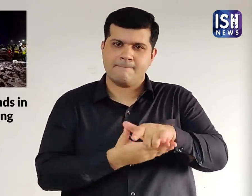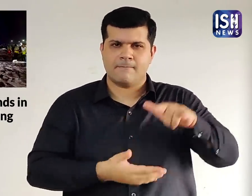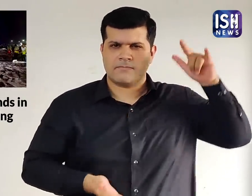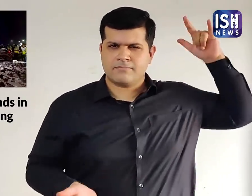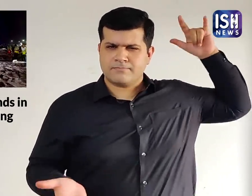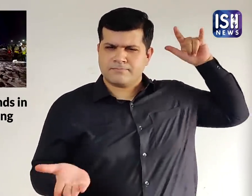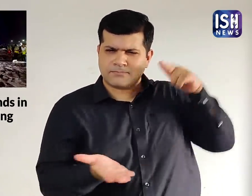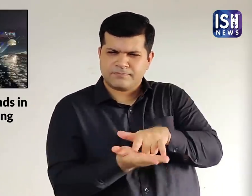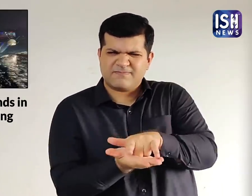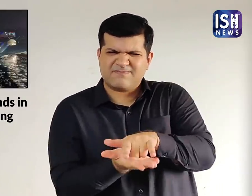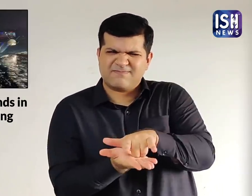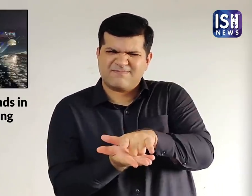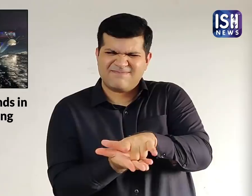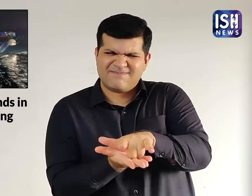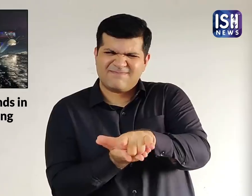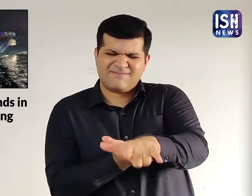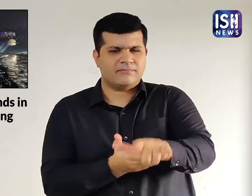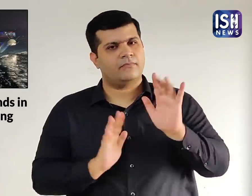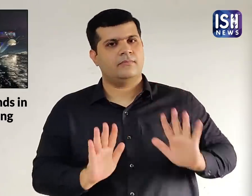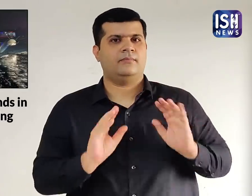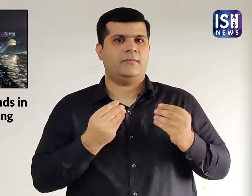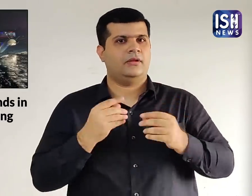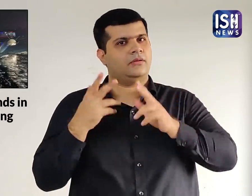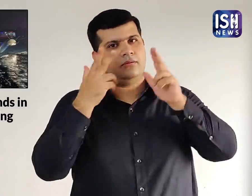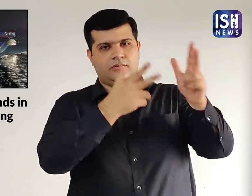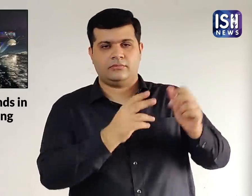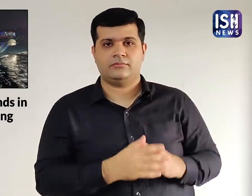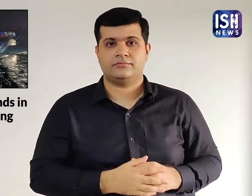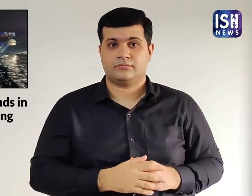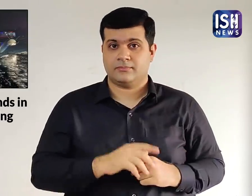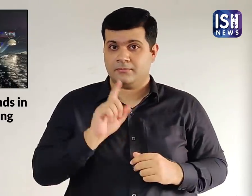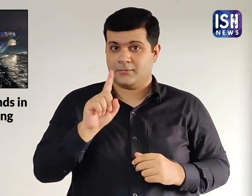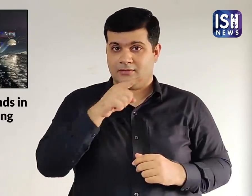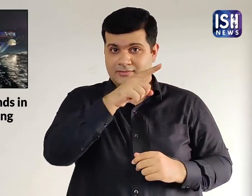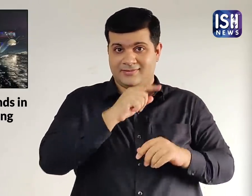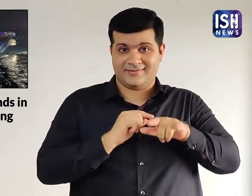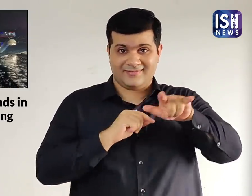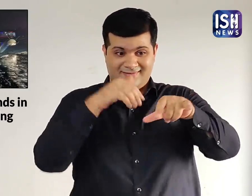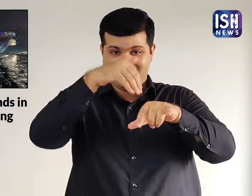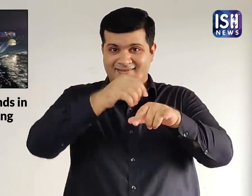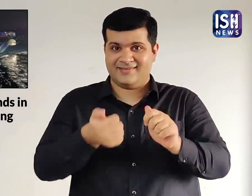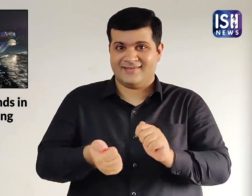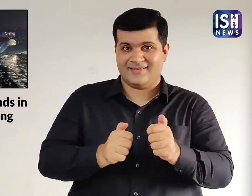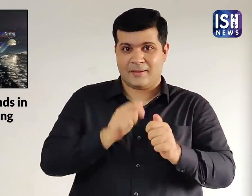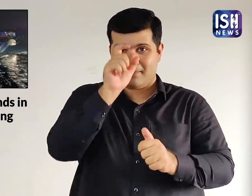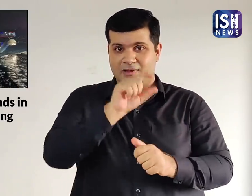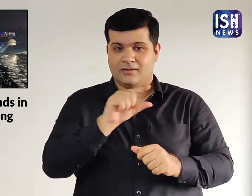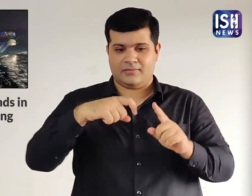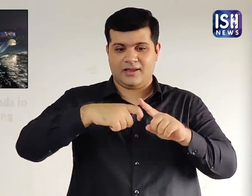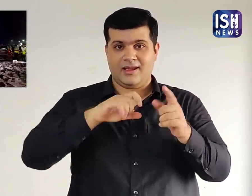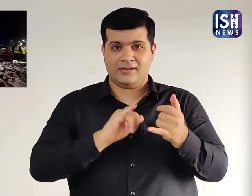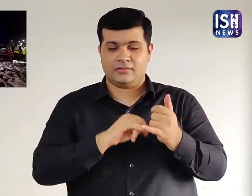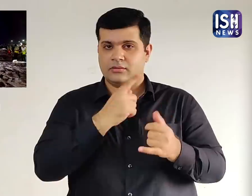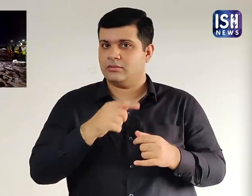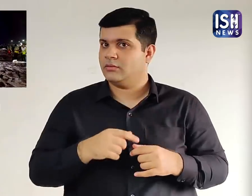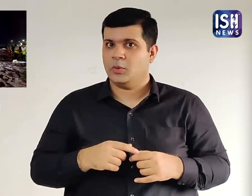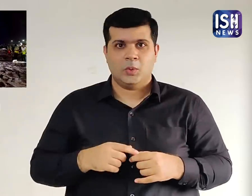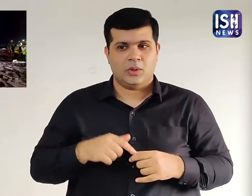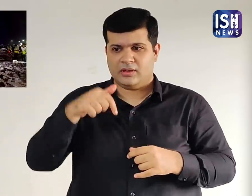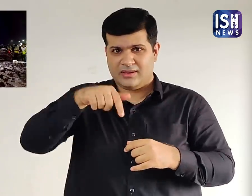Instead the pilot was told to land using its underside as its primary landing device. However the pilot was worried because the